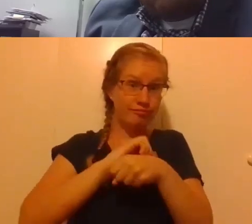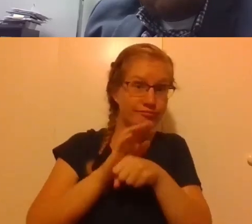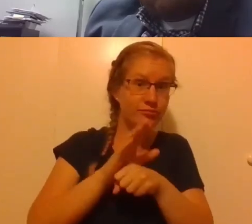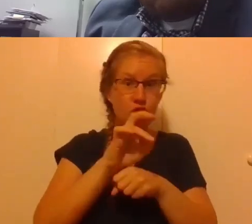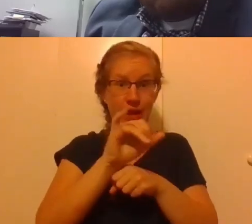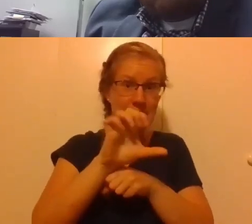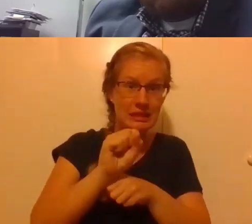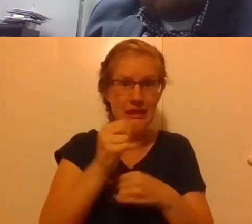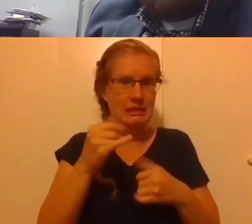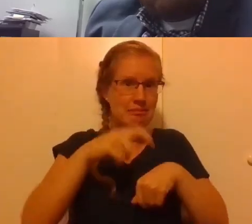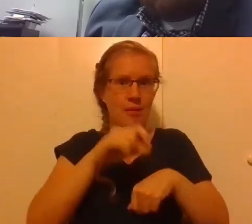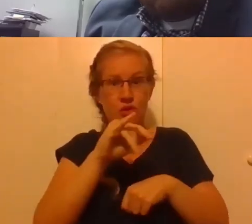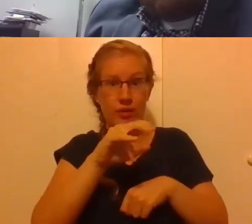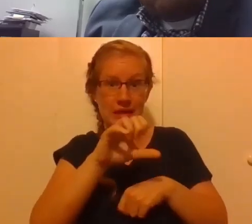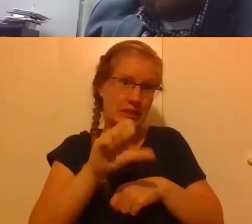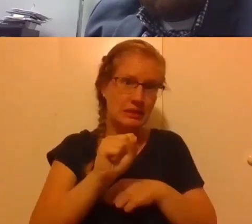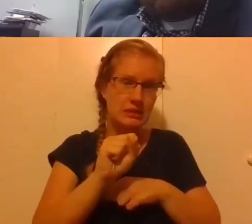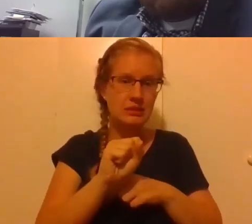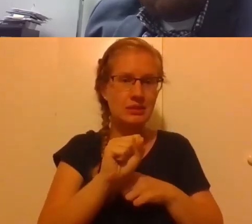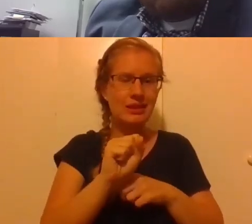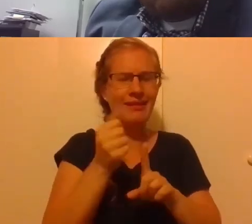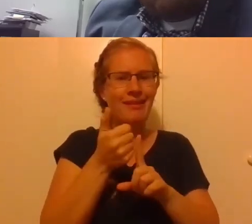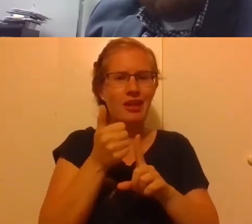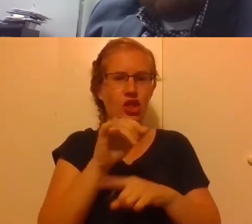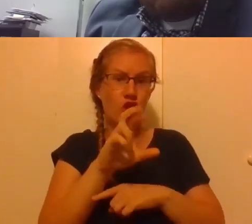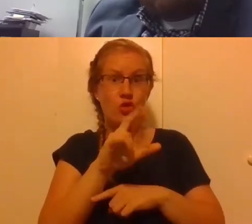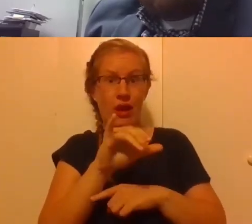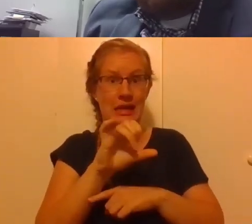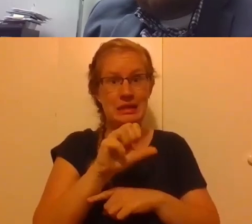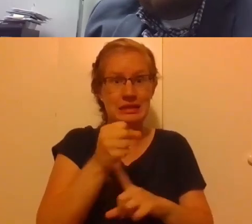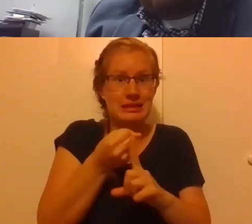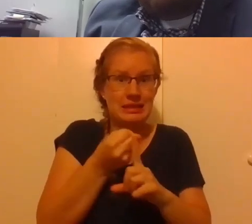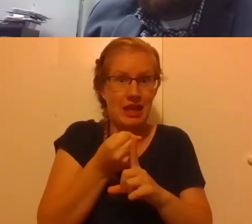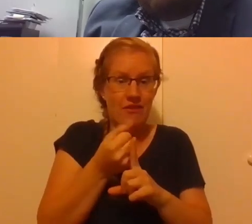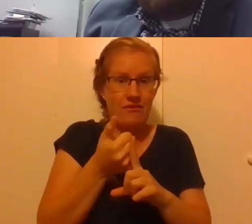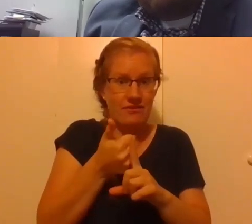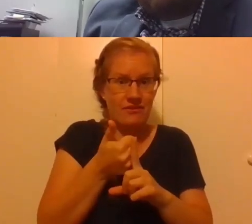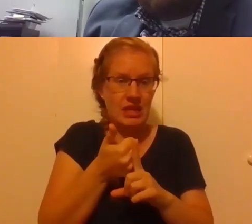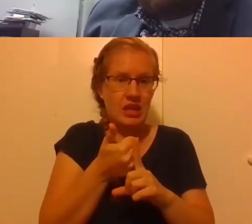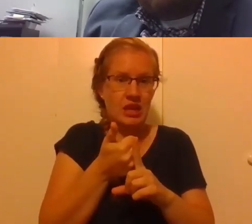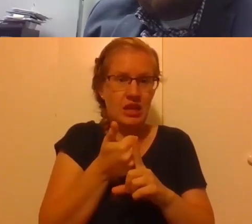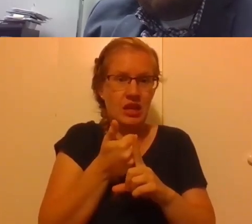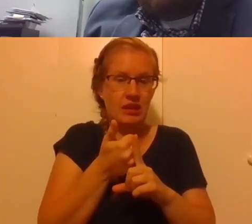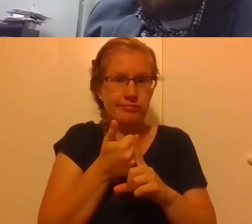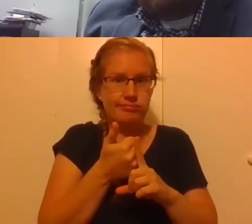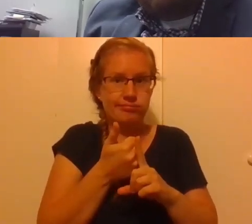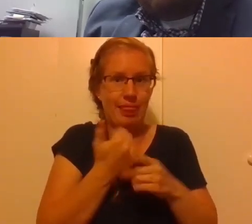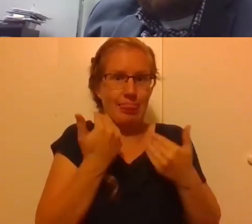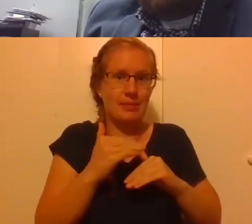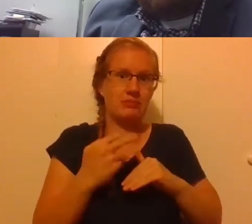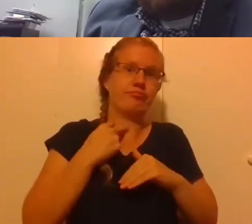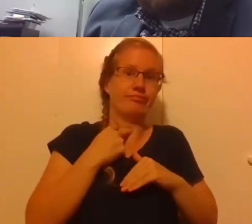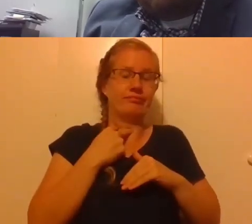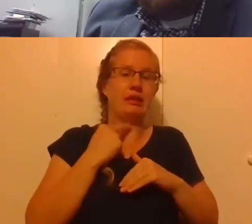this time of crisis, uh, the crisis is not the impairment, uh, the impairment illness and injury as